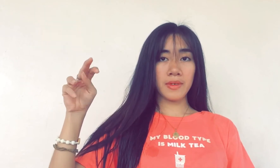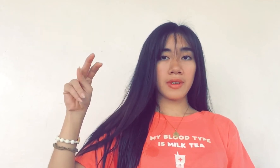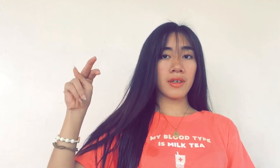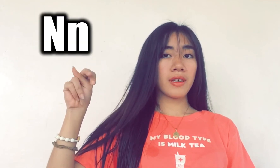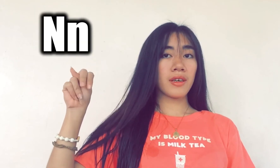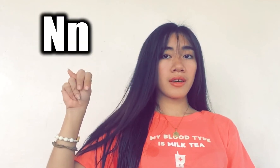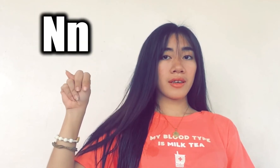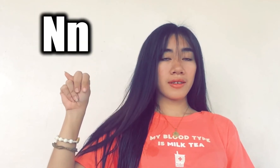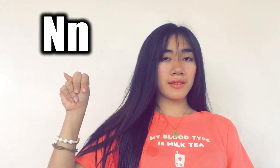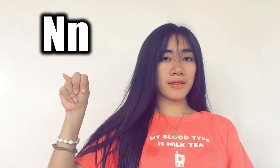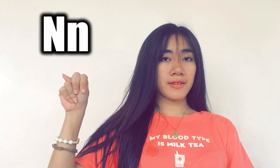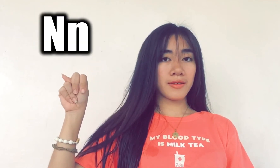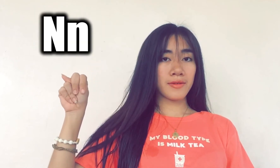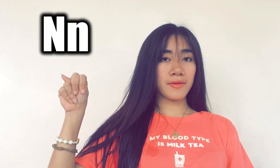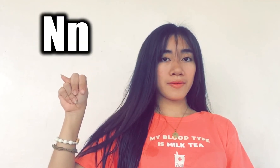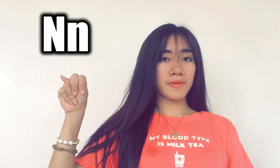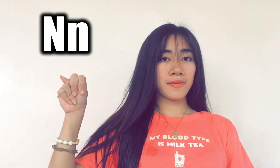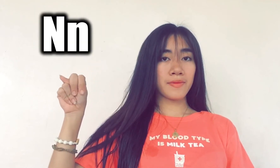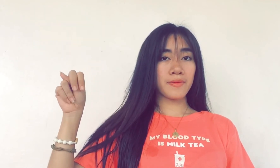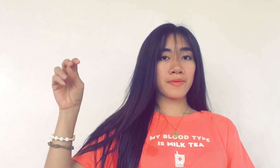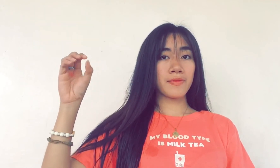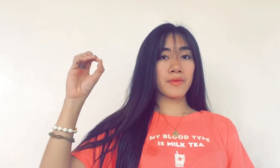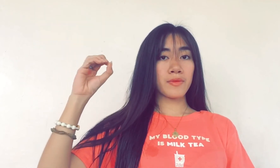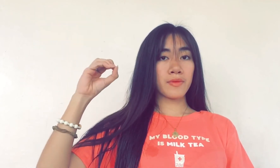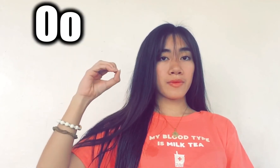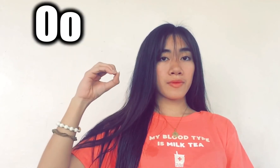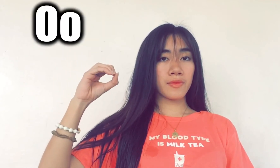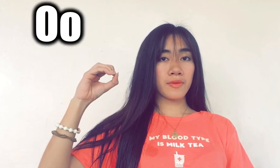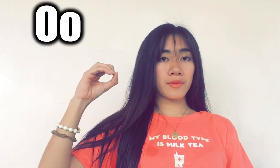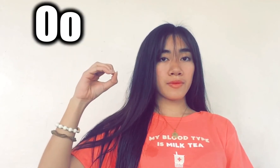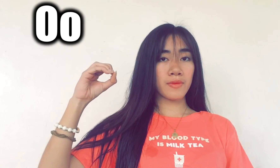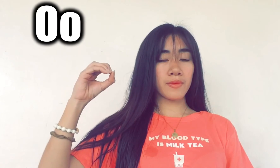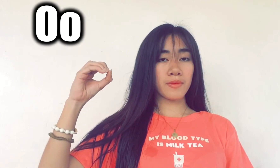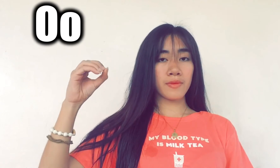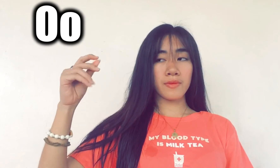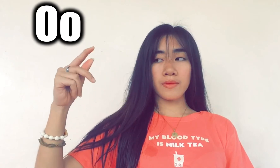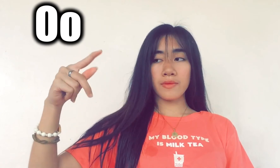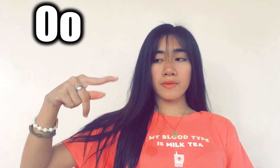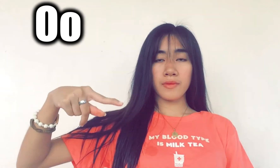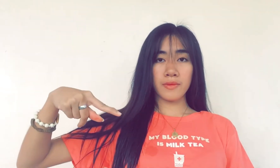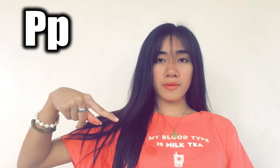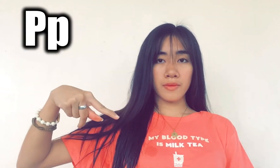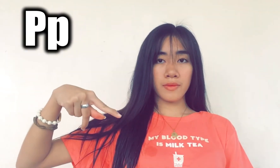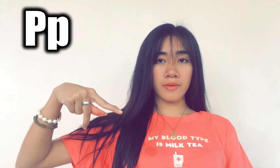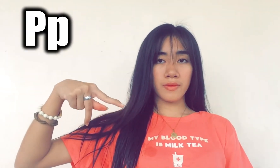N, O, P,